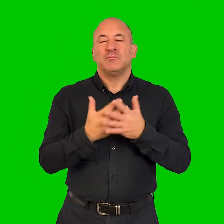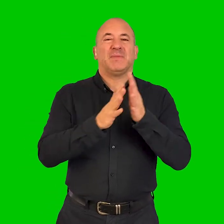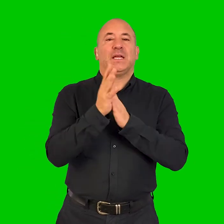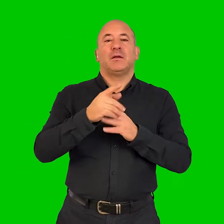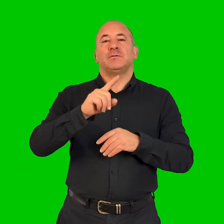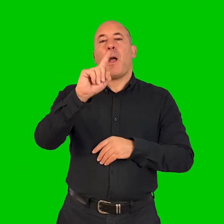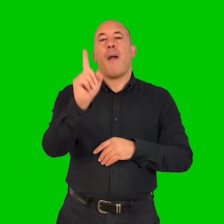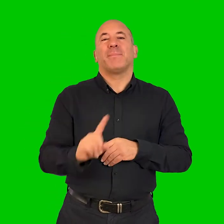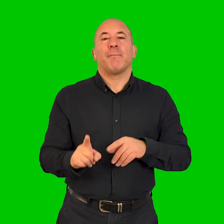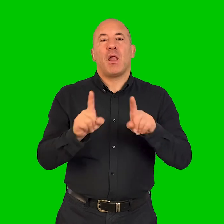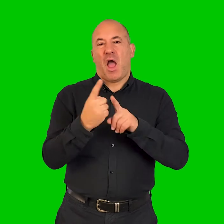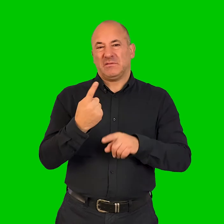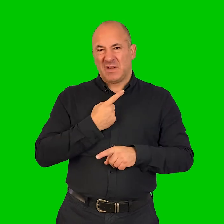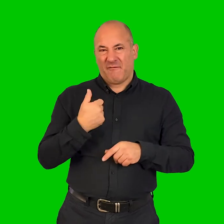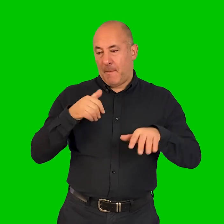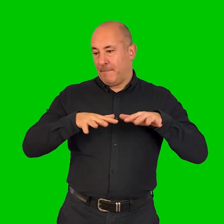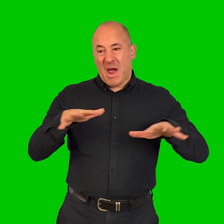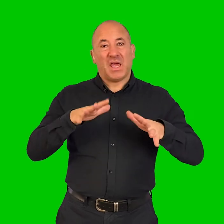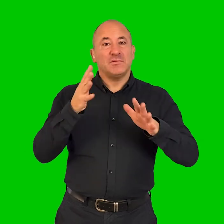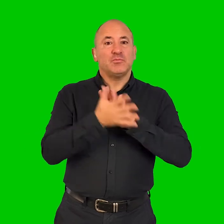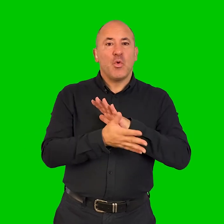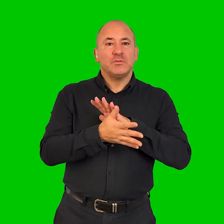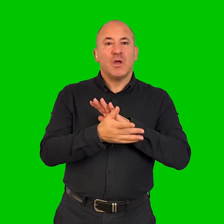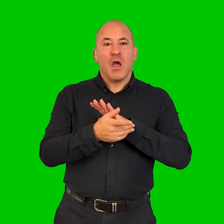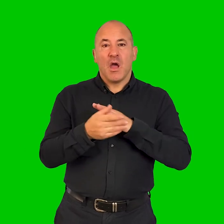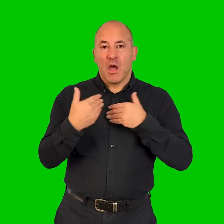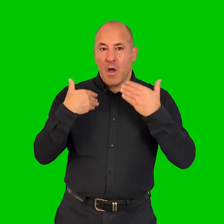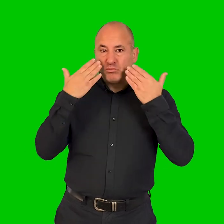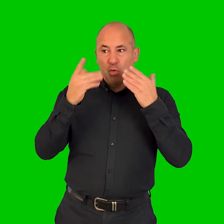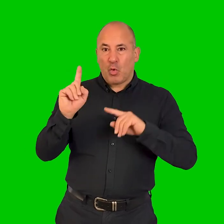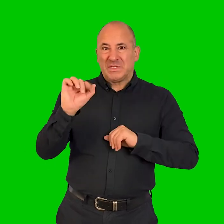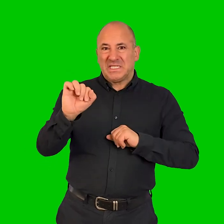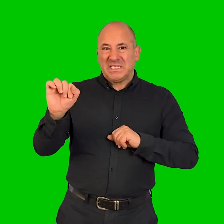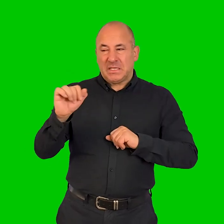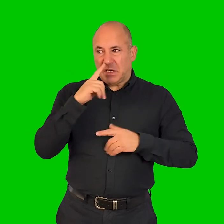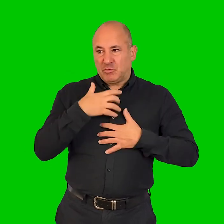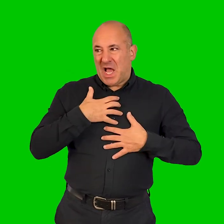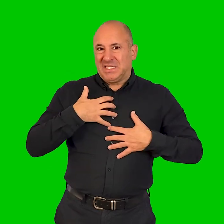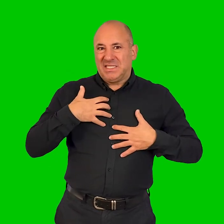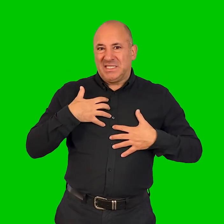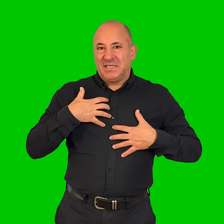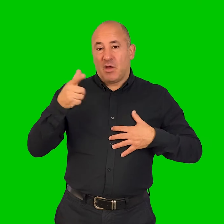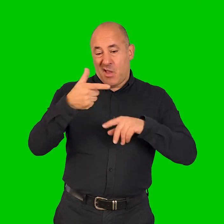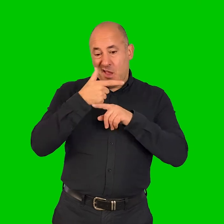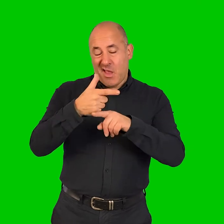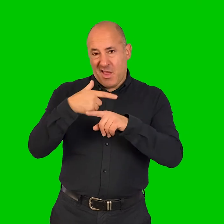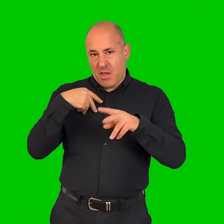theatres and for people like myself with panic disorders, if we don't know what's happening, it can be quite stressful. So that's a thing. We live stream